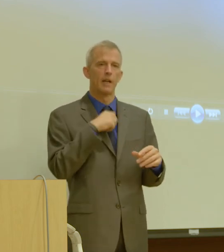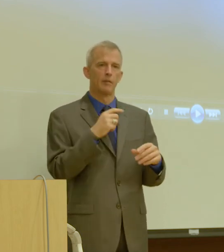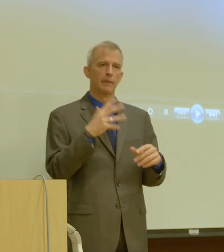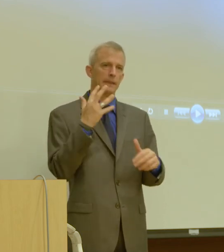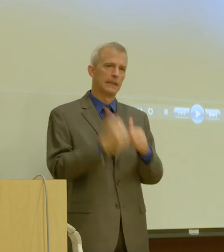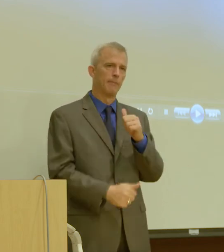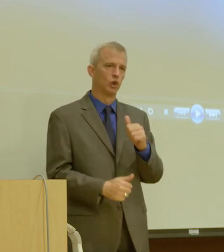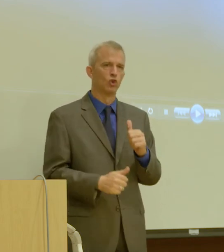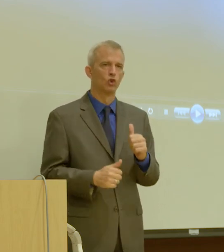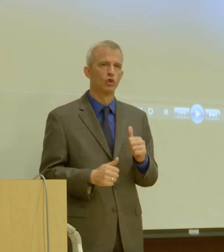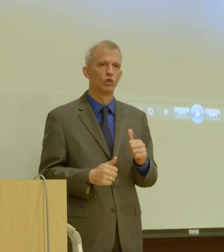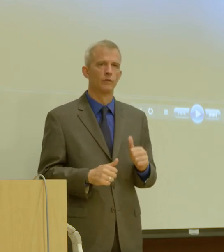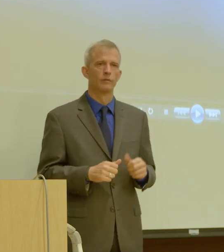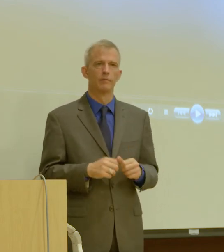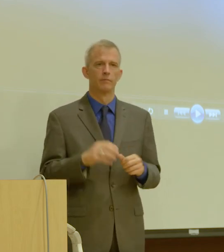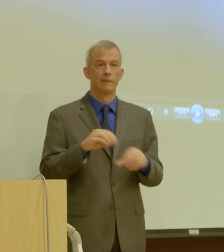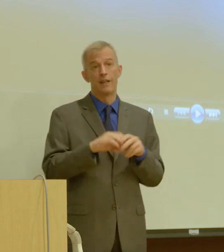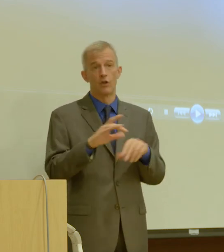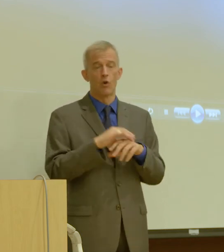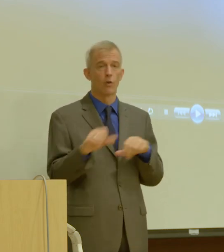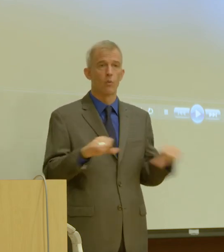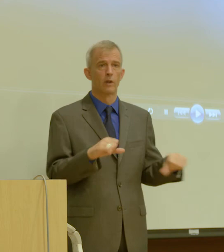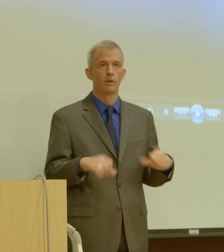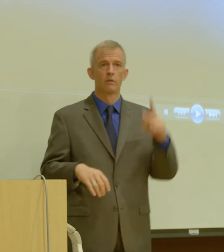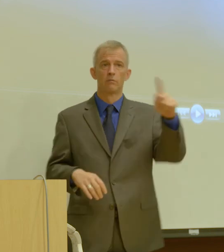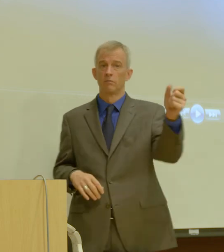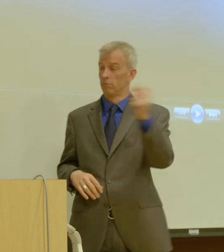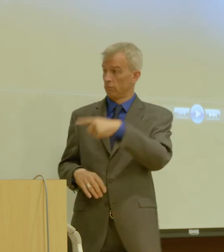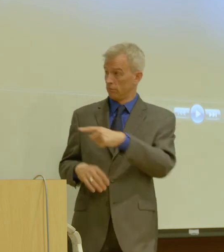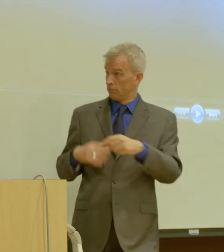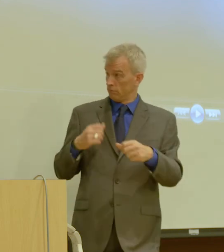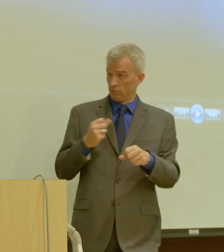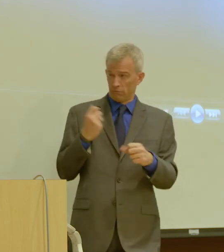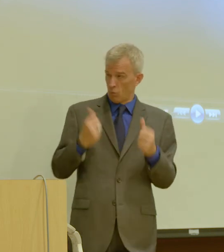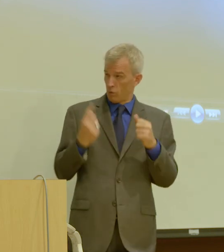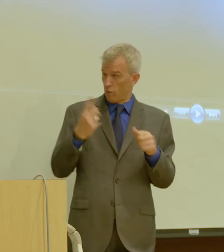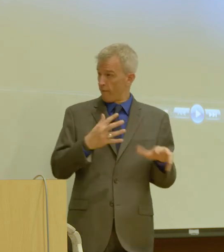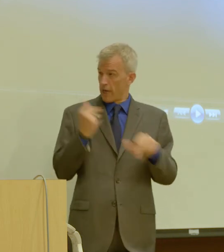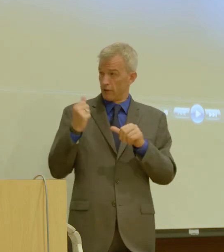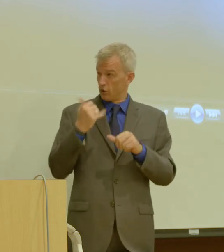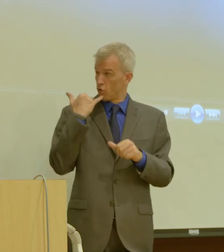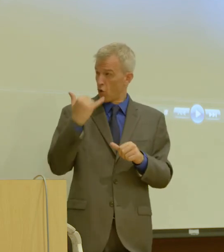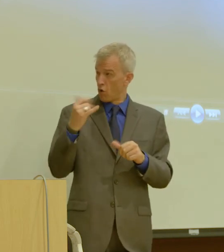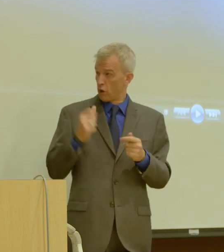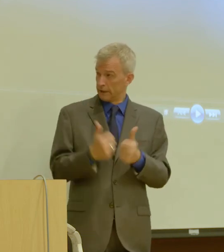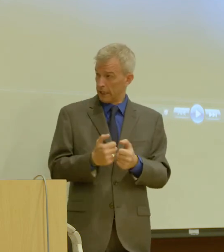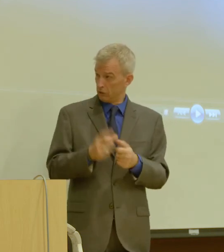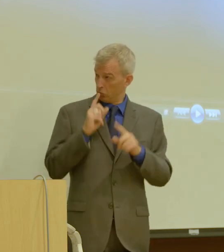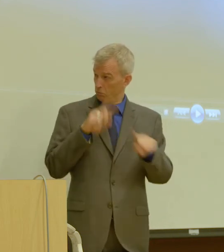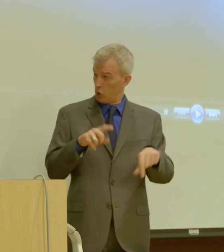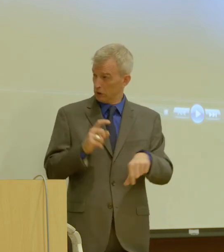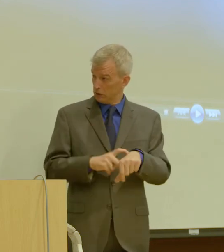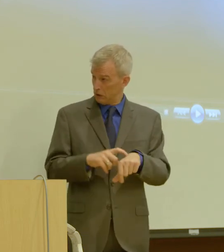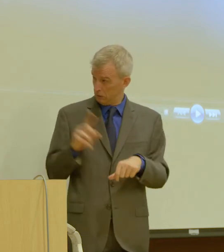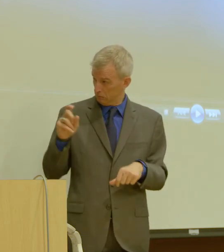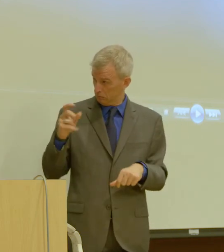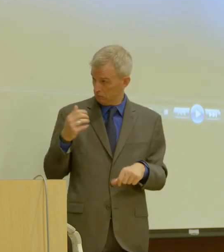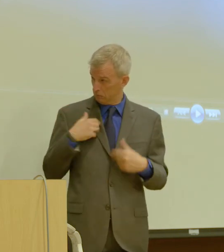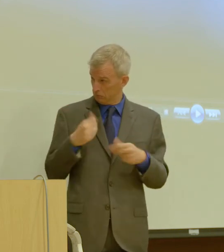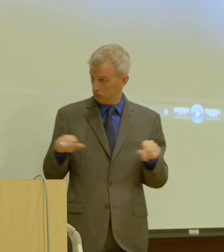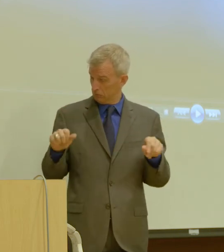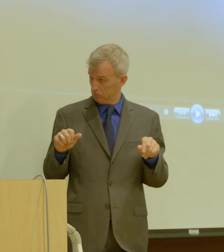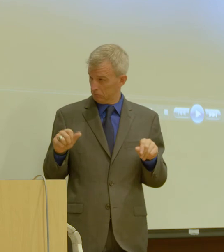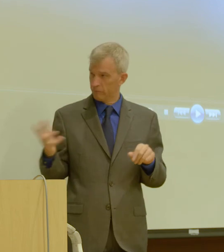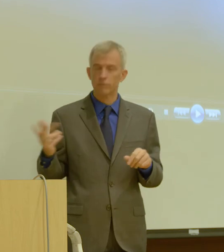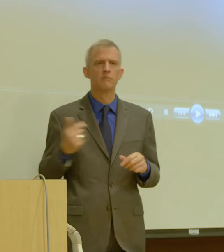Response time. Does it make a difference if you call or text which one's faster than the other? You know what, I'm gonna have to defer that question. I don't know,